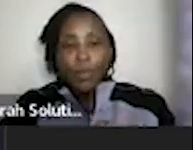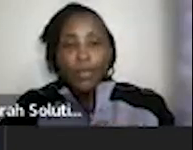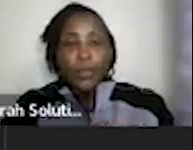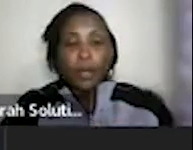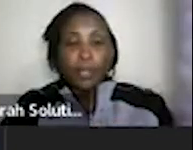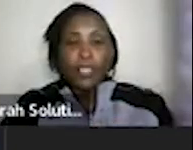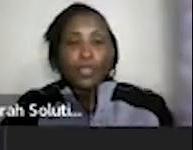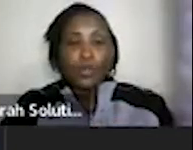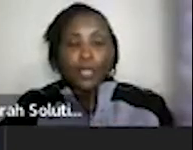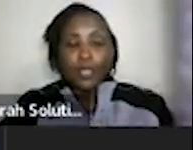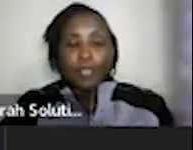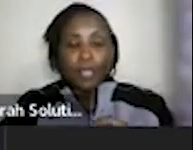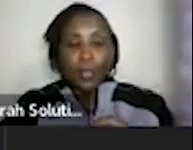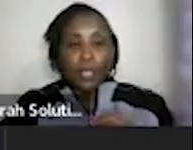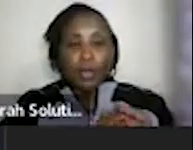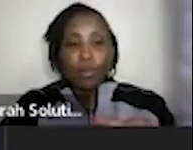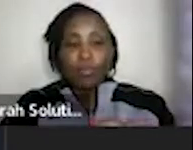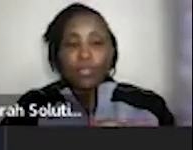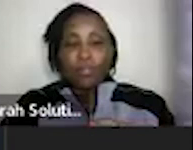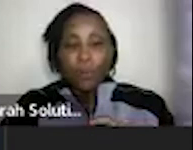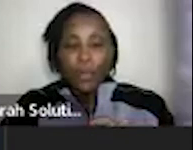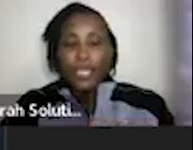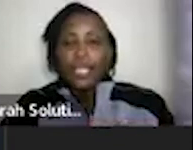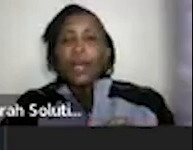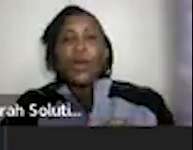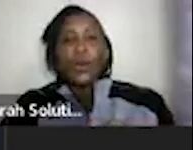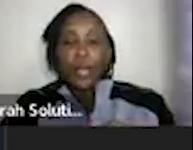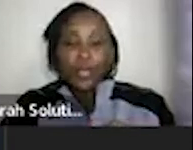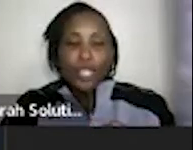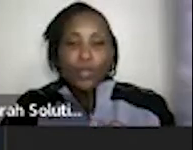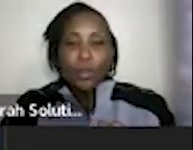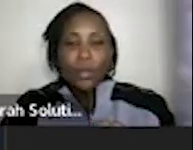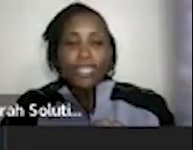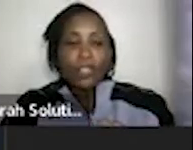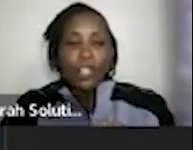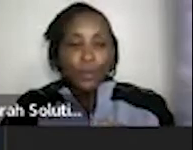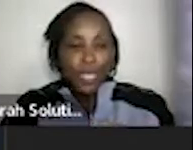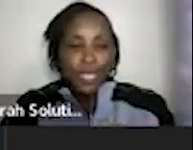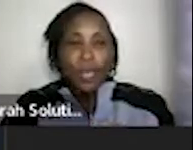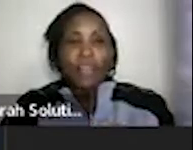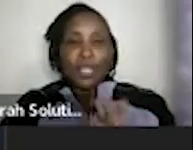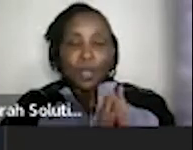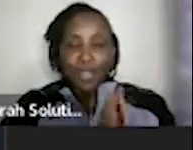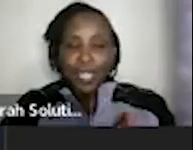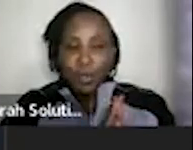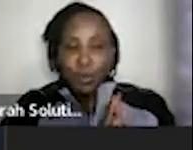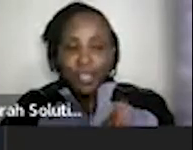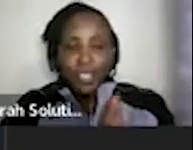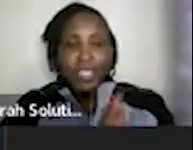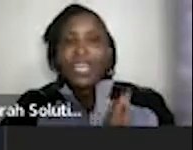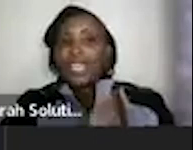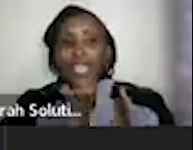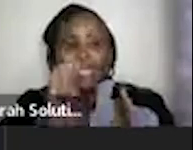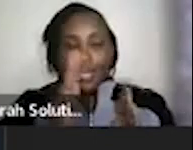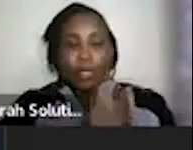to do with your money we are going to be teaching you that on the first week of uh february on where to take your money especially right now after you have learned how to